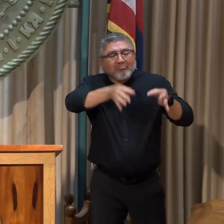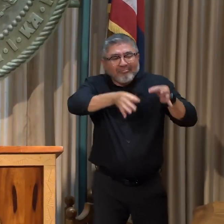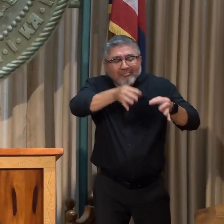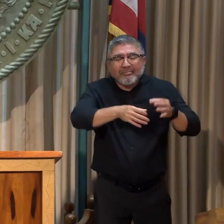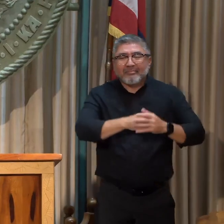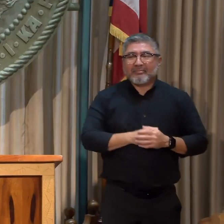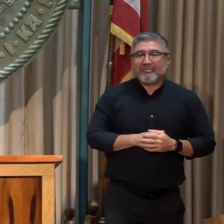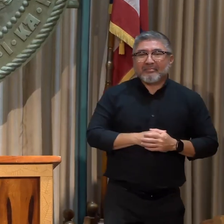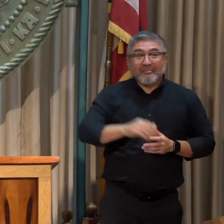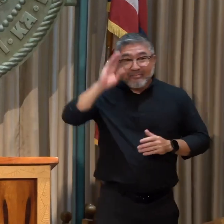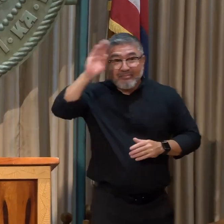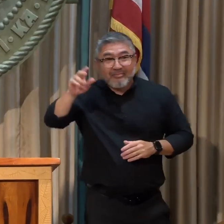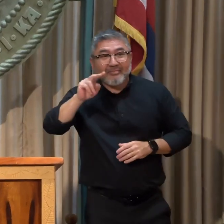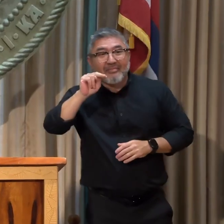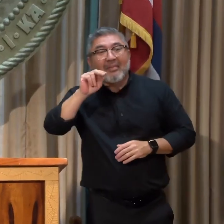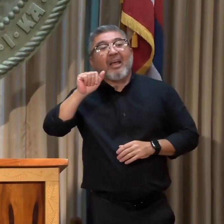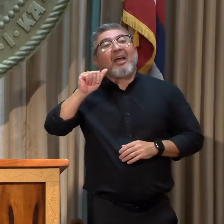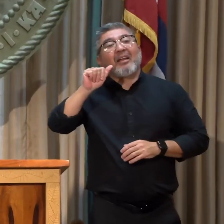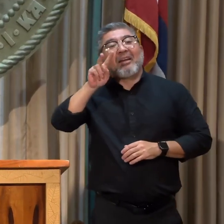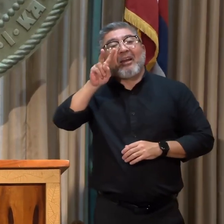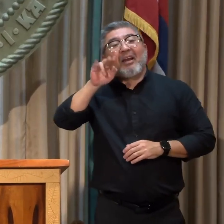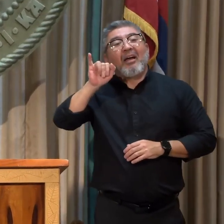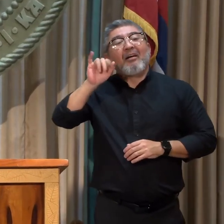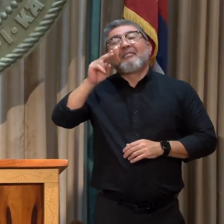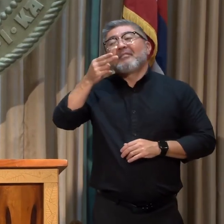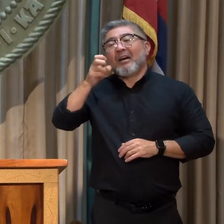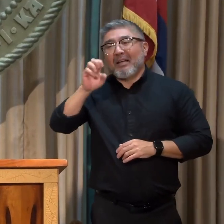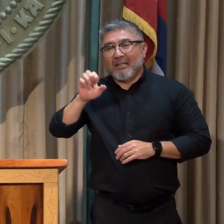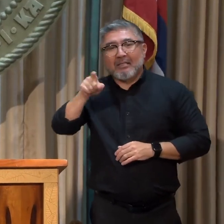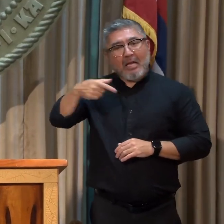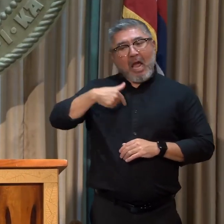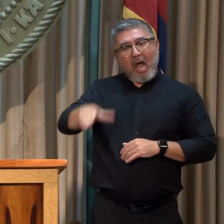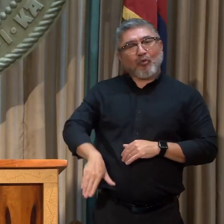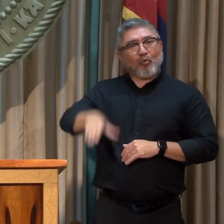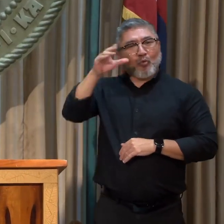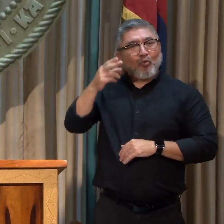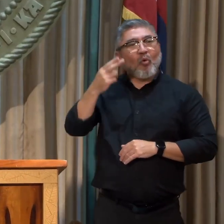I'm Navahine. I'm a native Hawaiian. I grew up in Hakibu, Oahu.